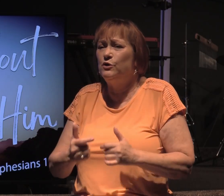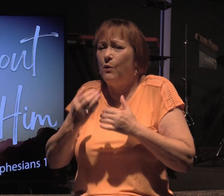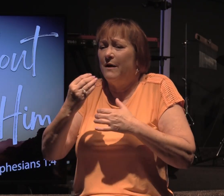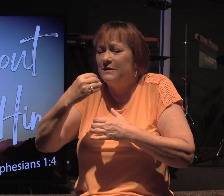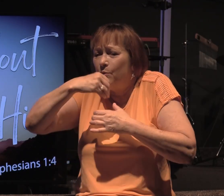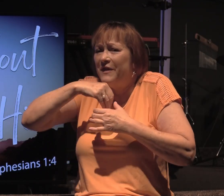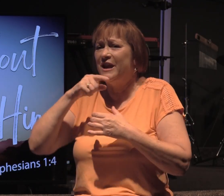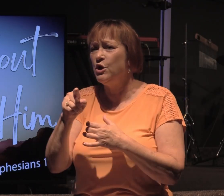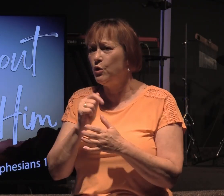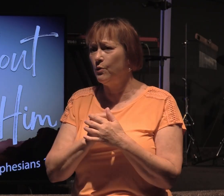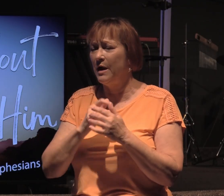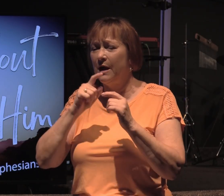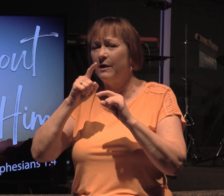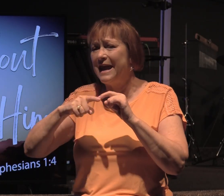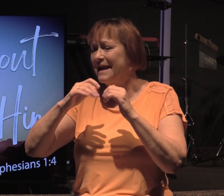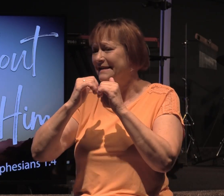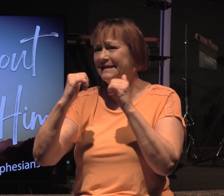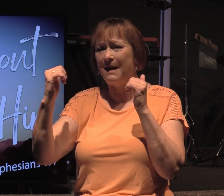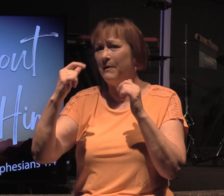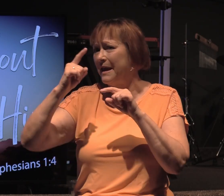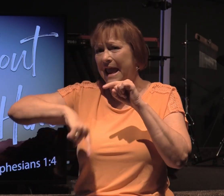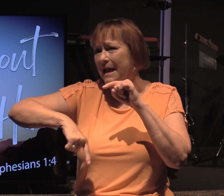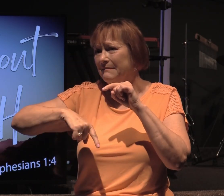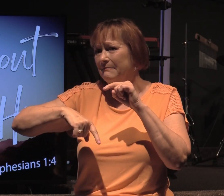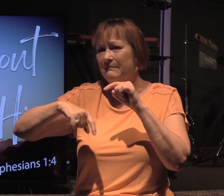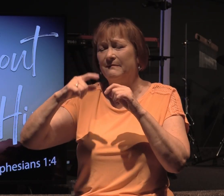We can't separate this trinity.